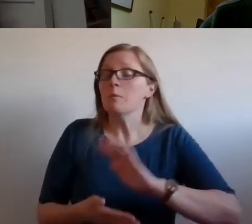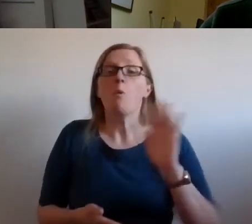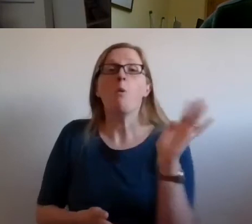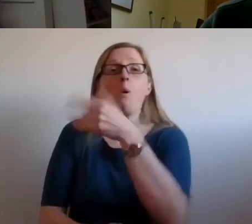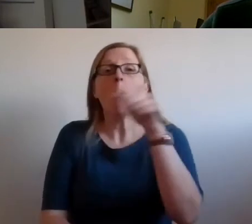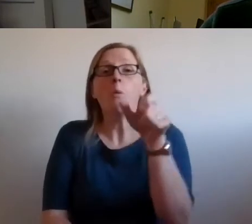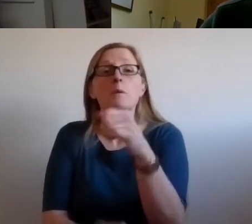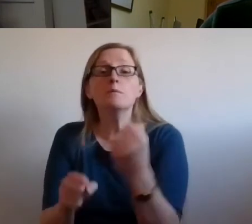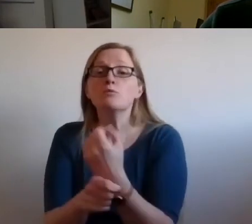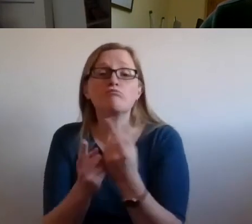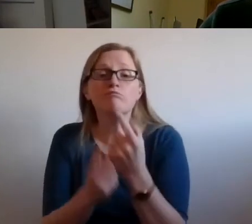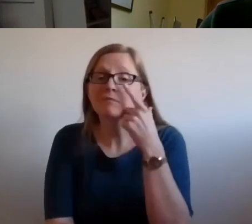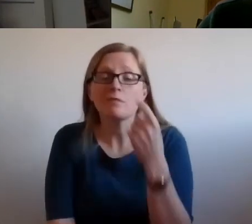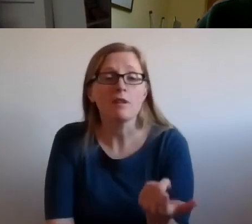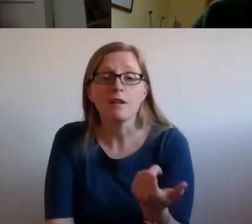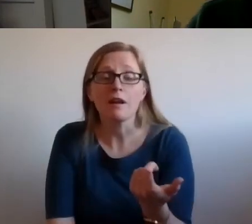start out from.